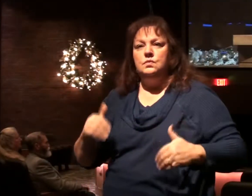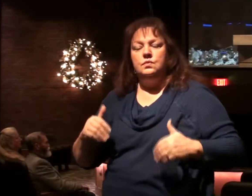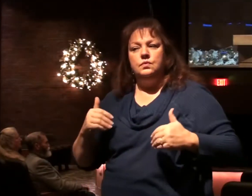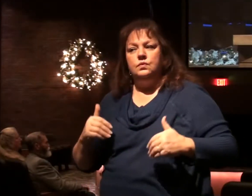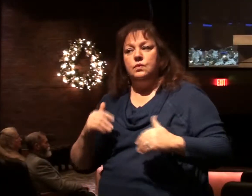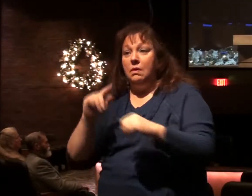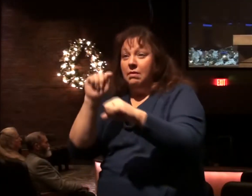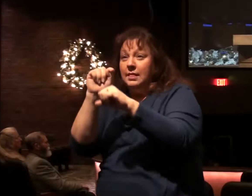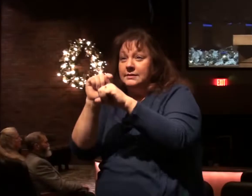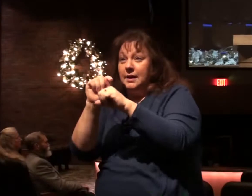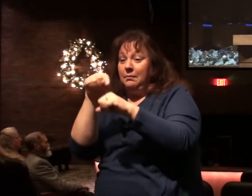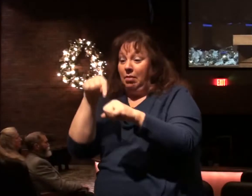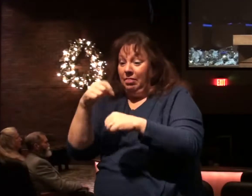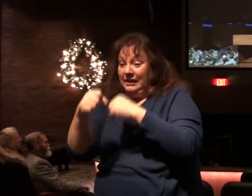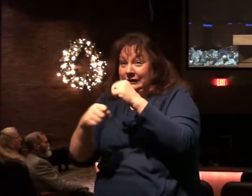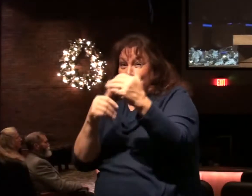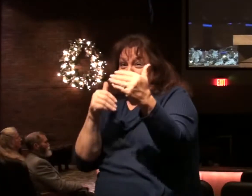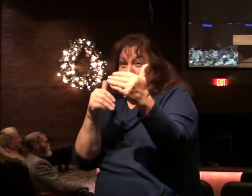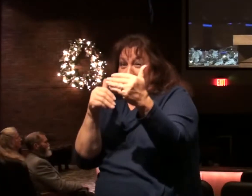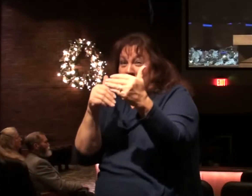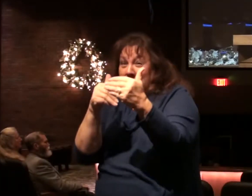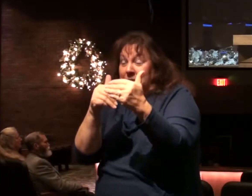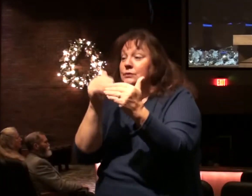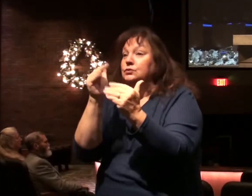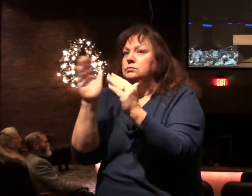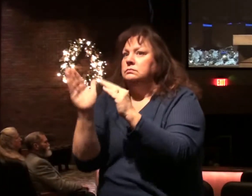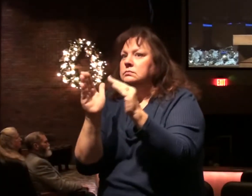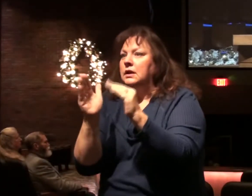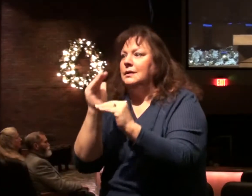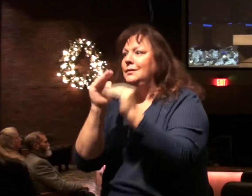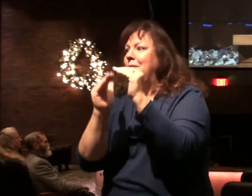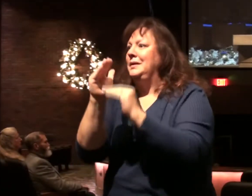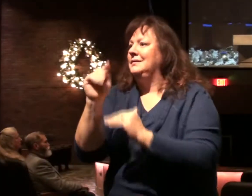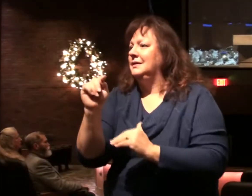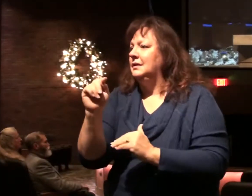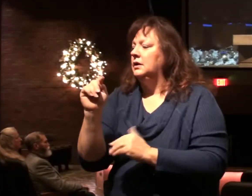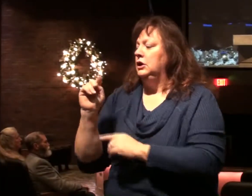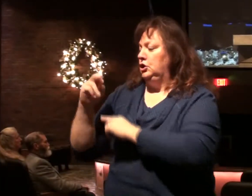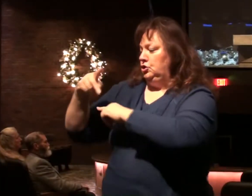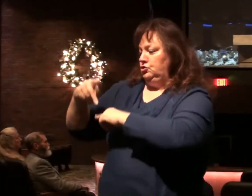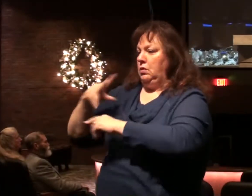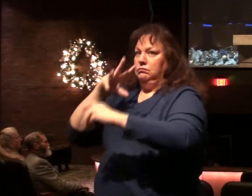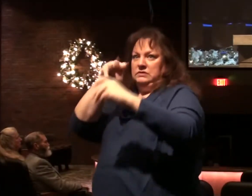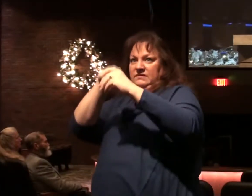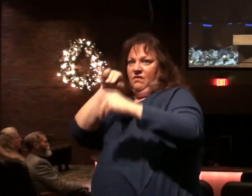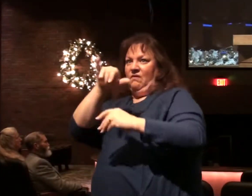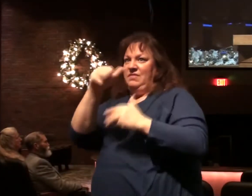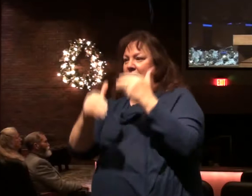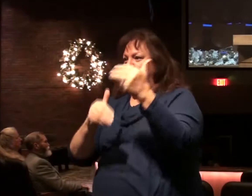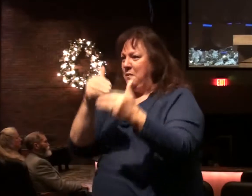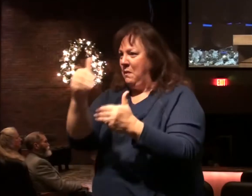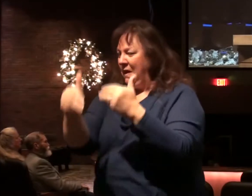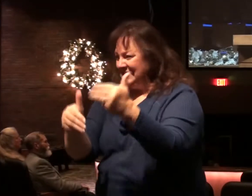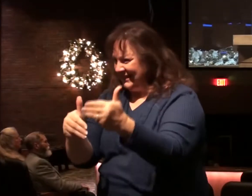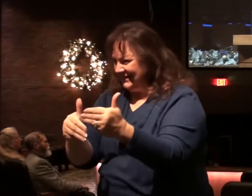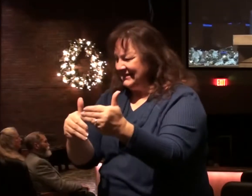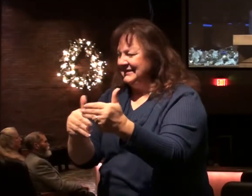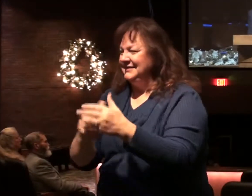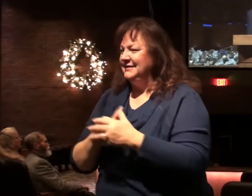toward bringing the temple this year, and it was clear that Trump was part of that process, guided